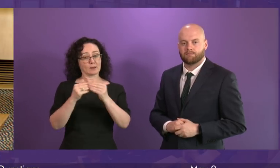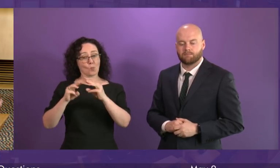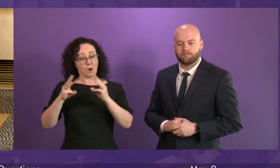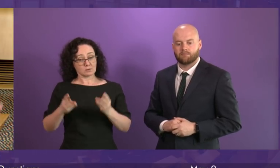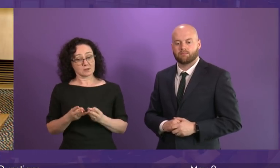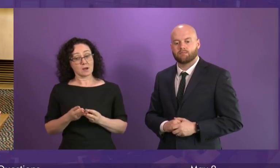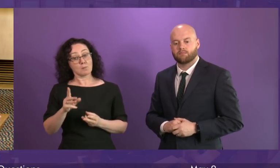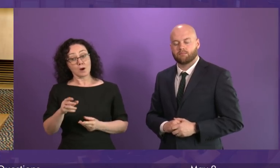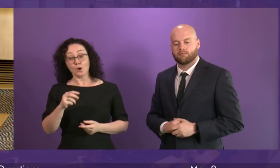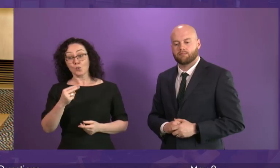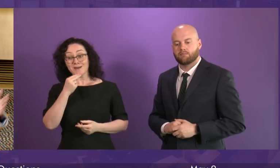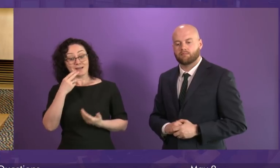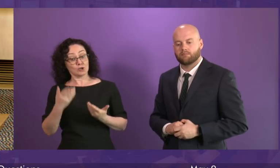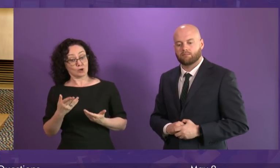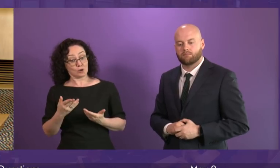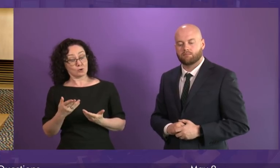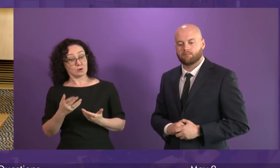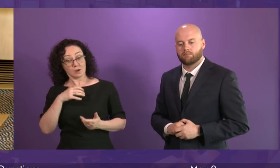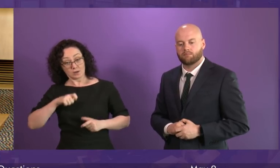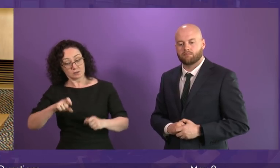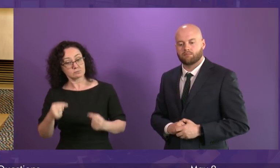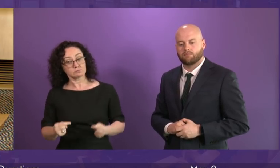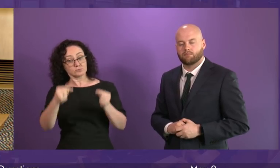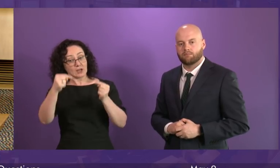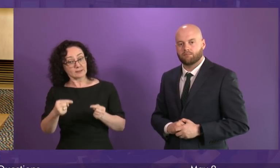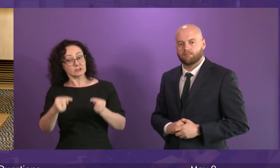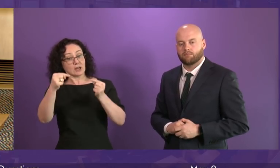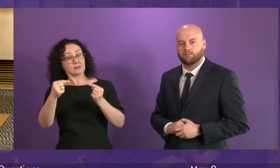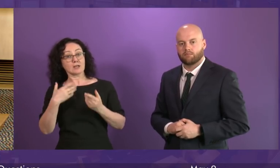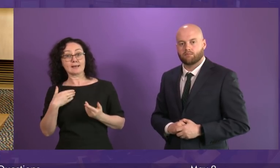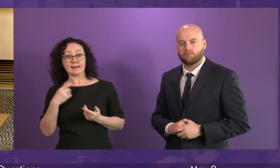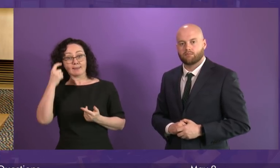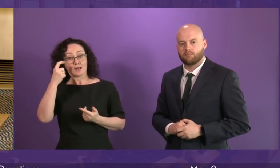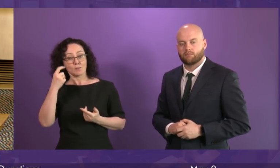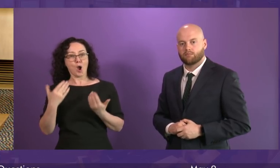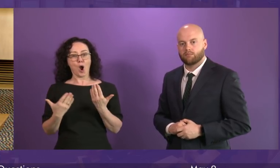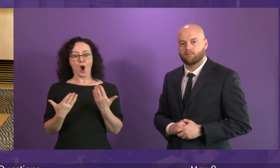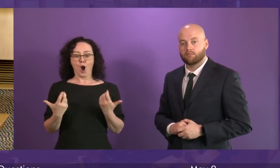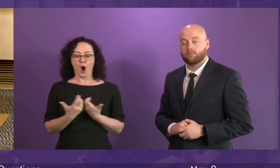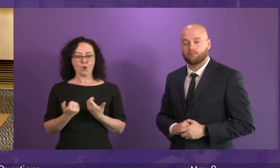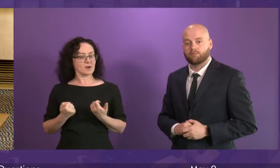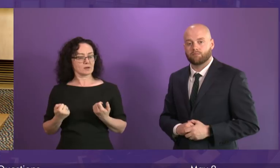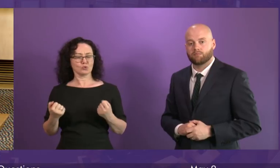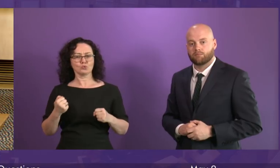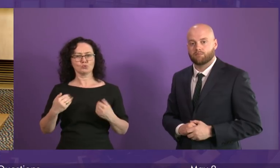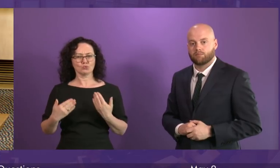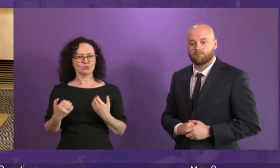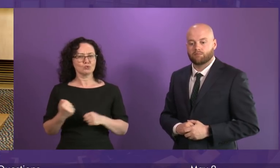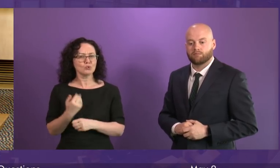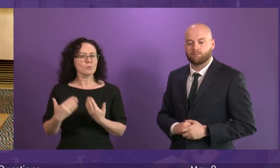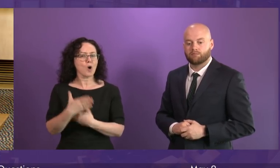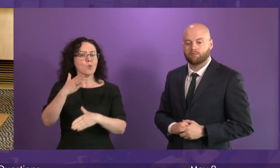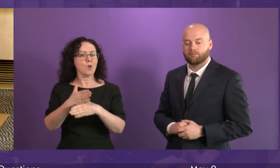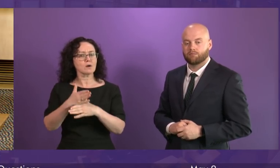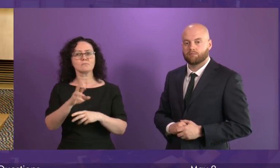raise the bar of global leadership and make sure that we are continuing to get over that much higher than anybody else. And we're committed to doing that. And I look forward to